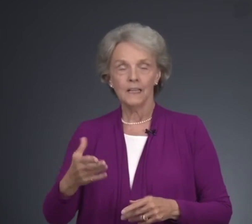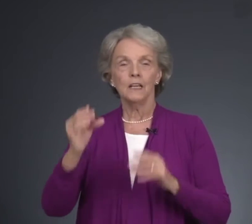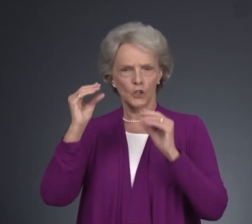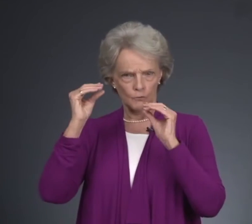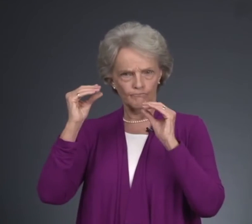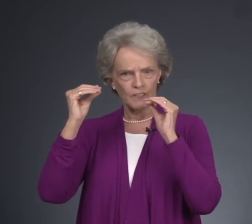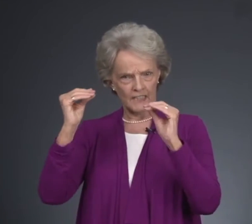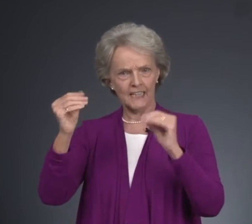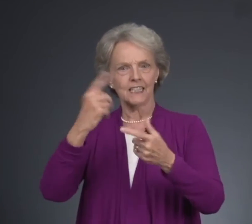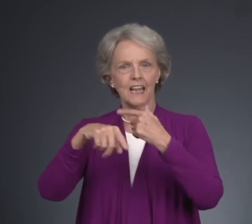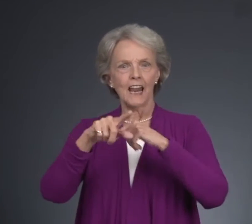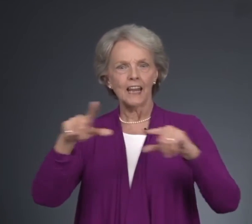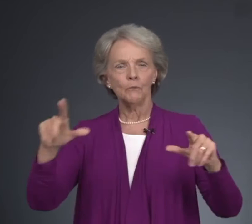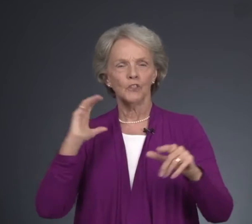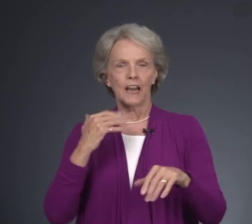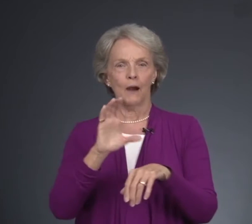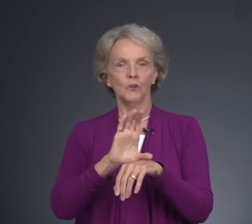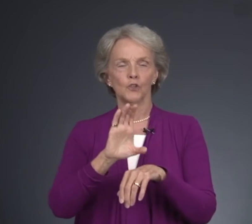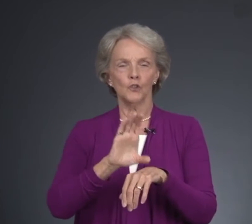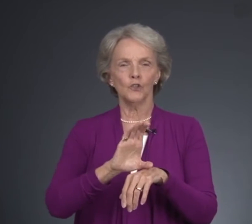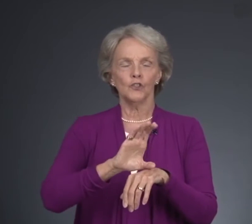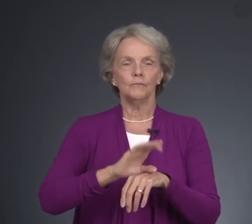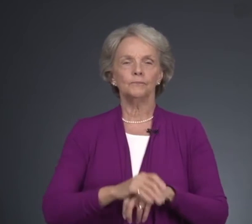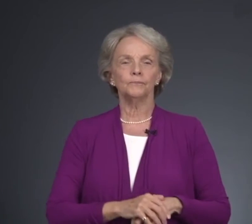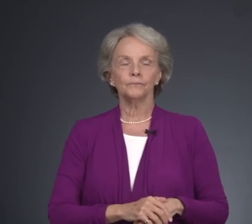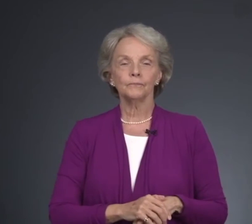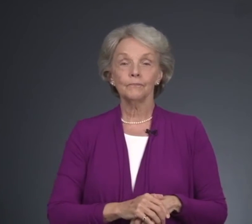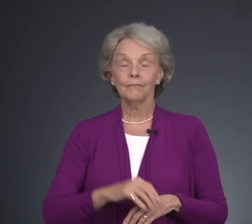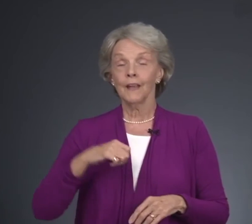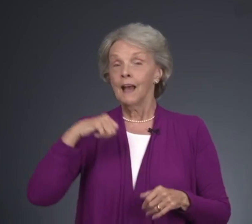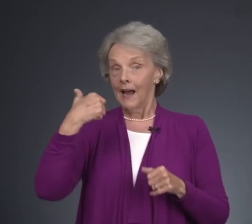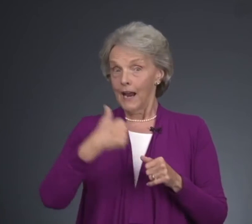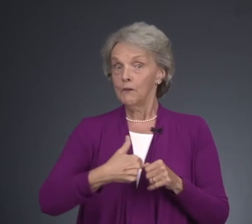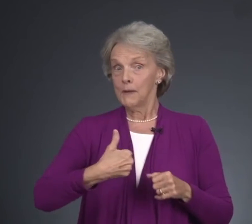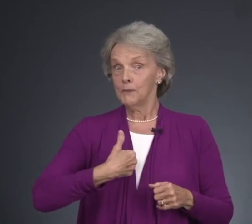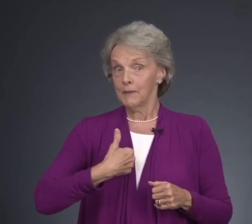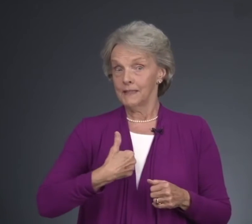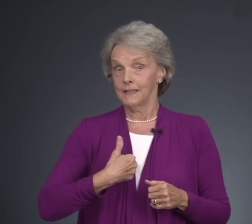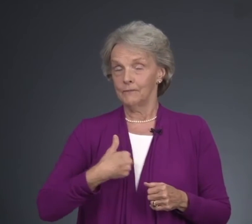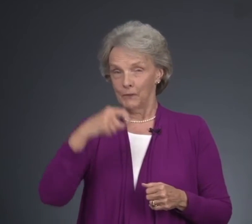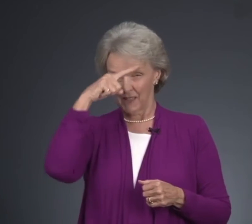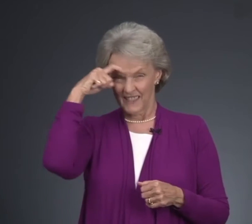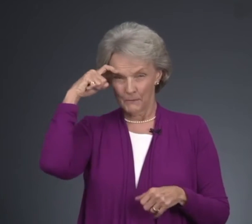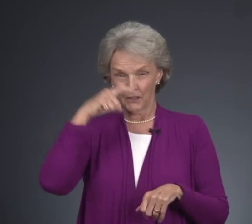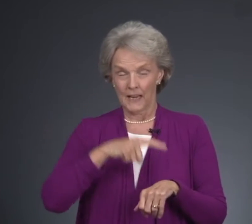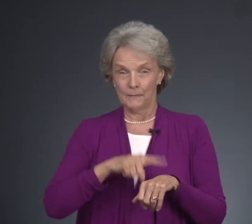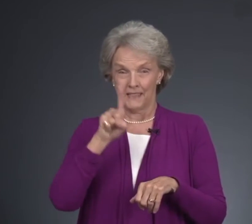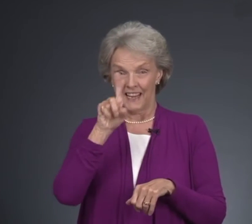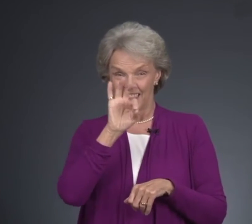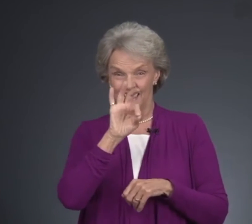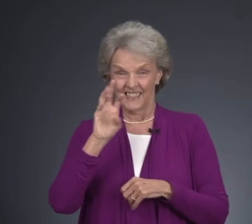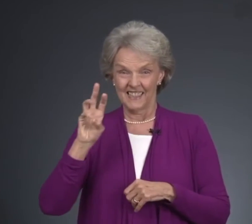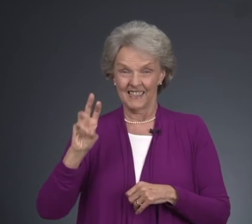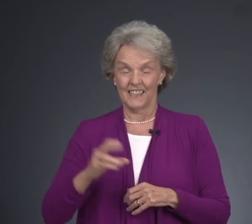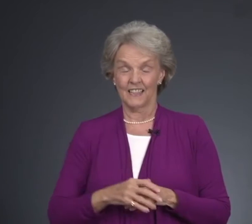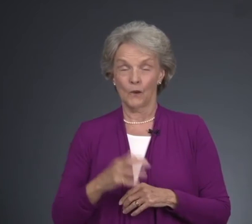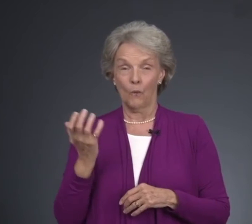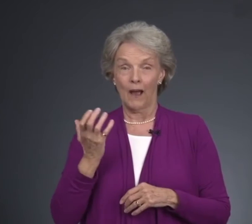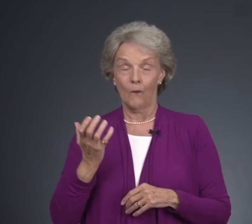to teach sign language at our church? I remember myself. It was summertime in 1966. Wow.